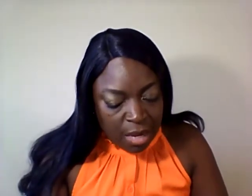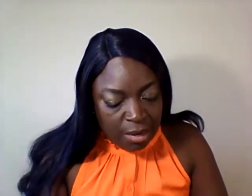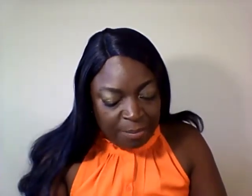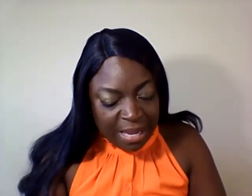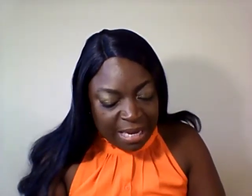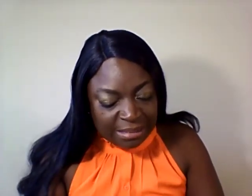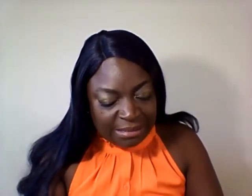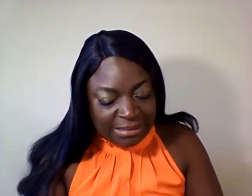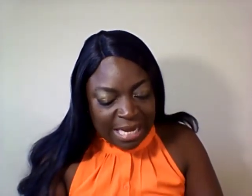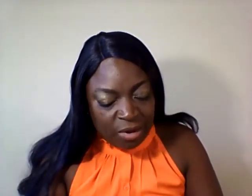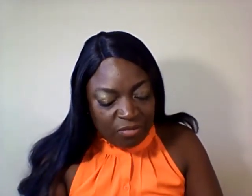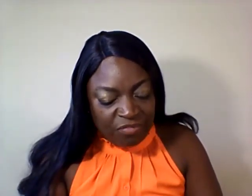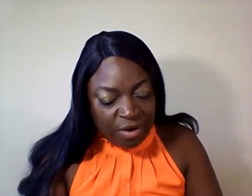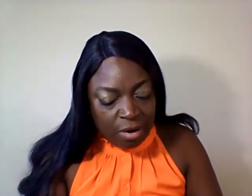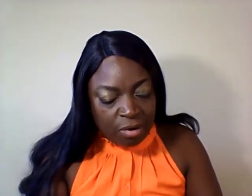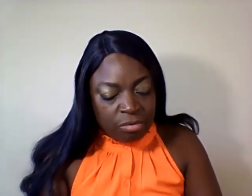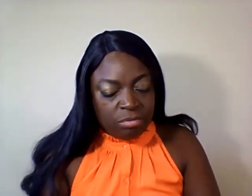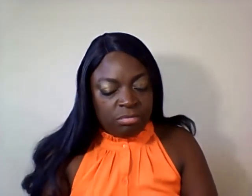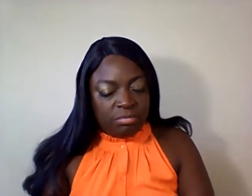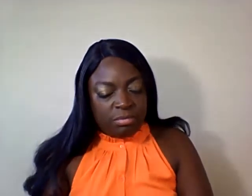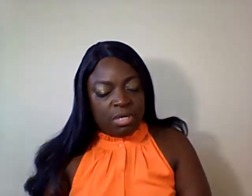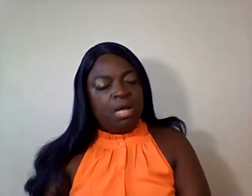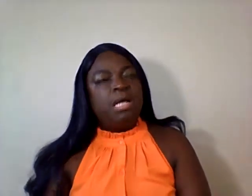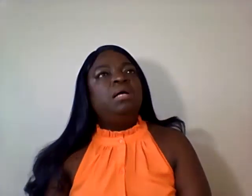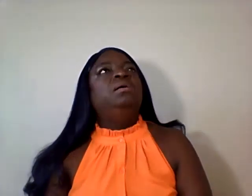Biggest downfall? Oh,